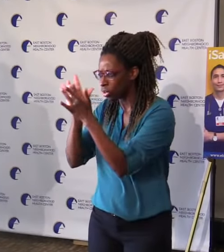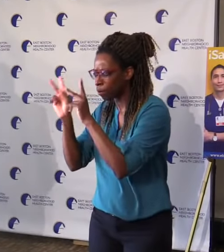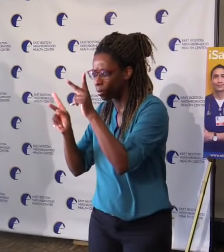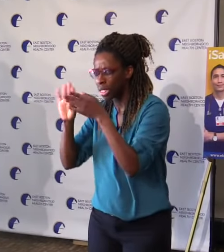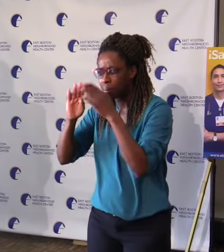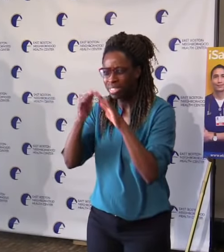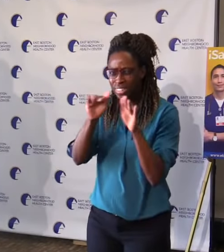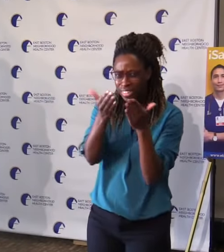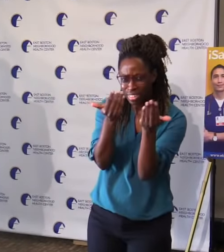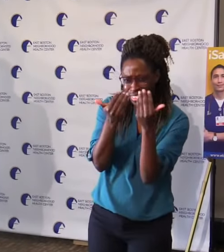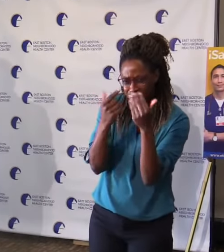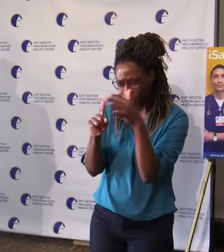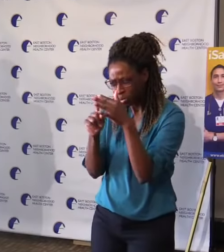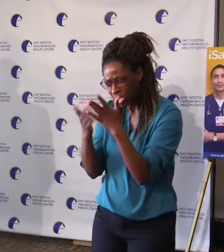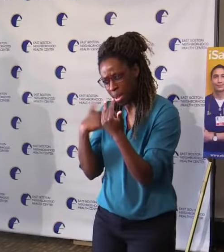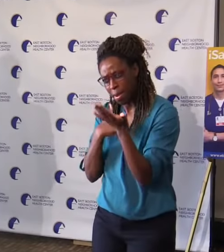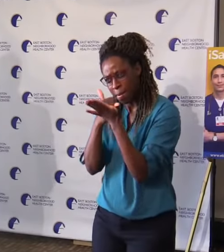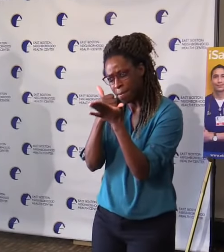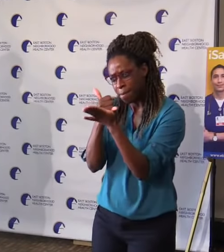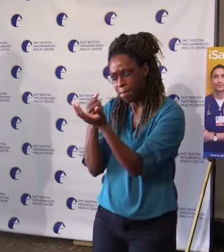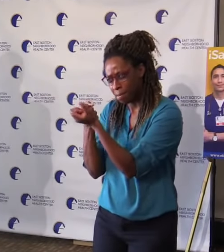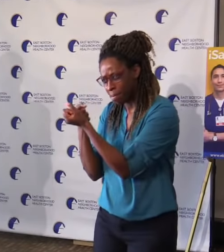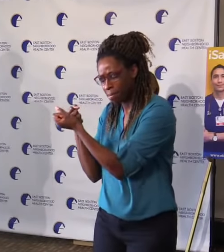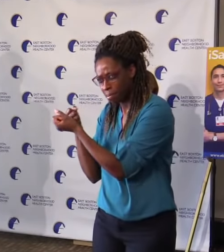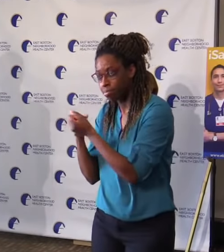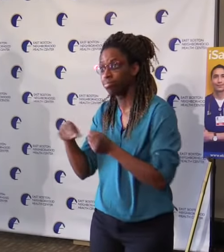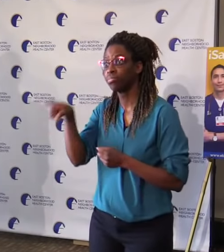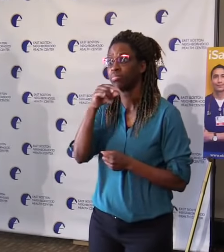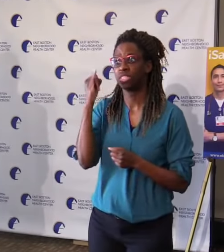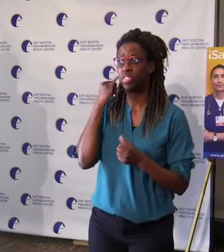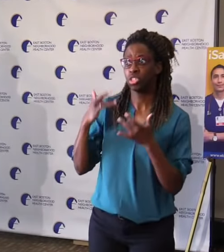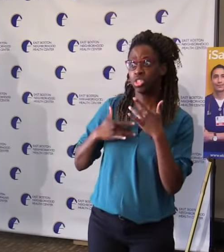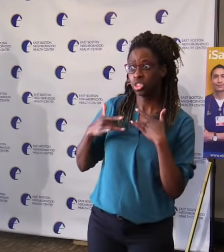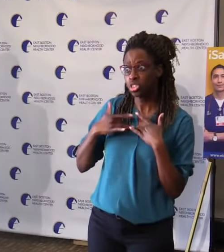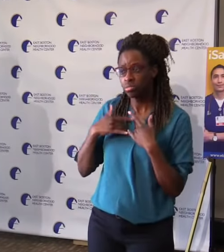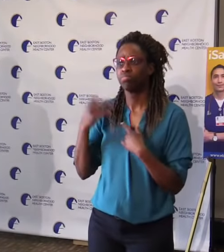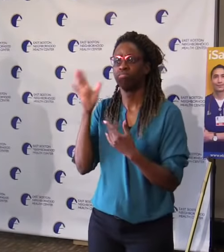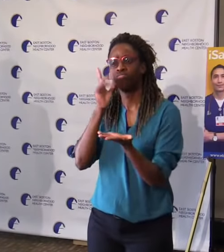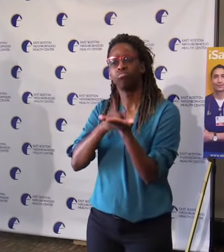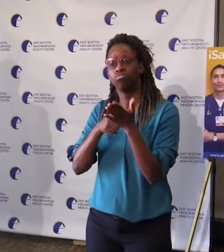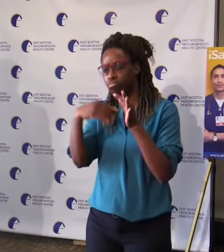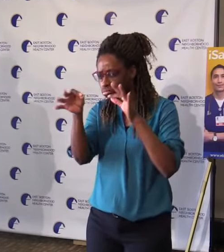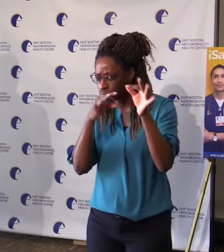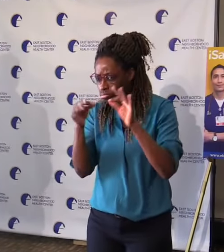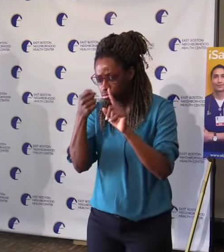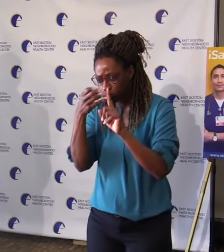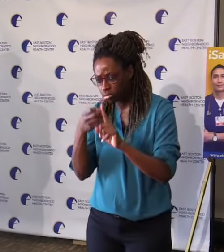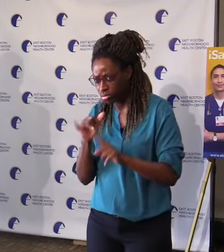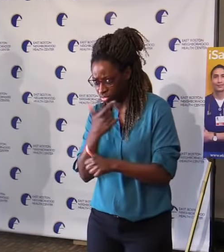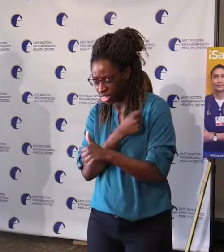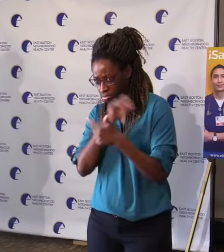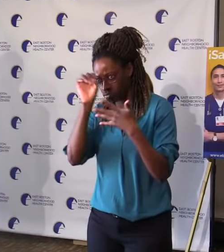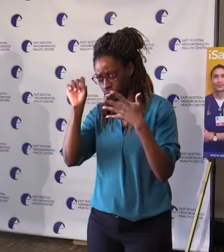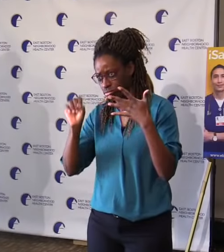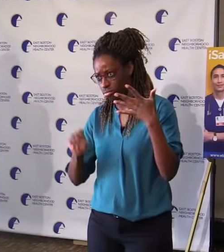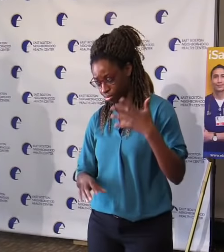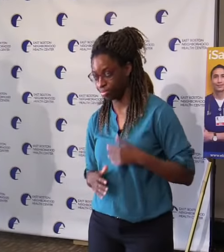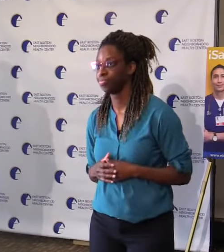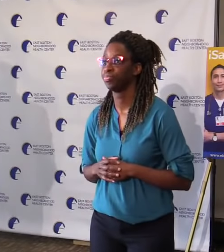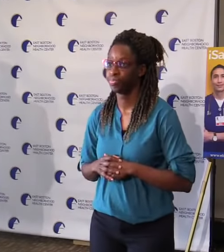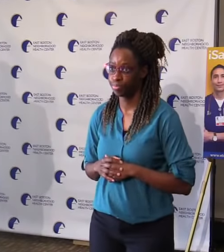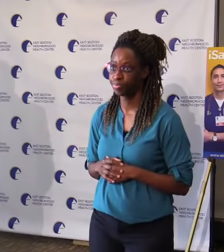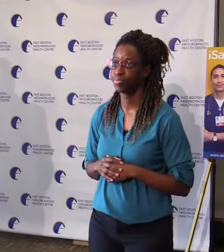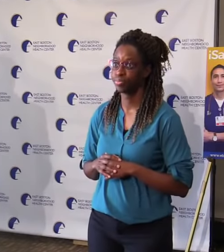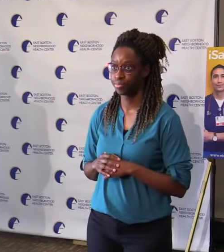vaccinated and to help answer any of the questions they have. They gave us a lot of good advice on our $2.5 million public